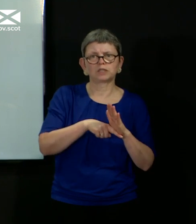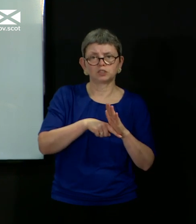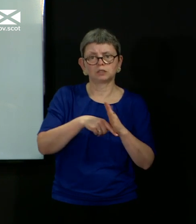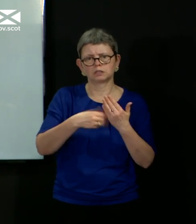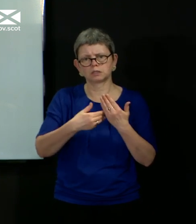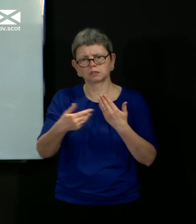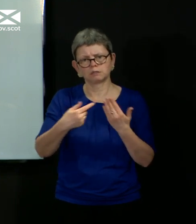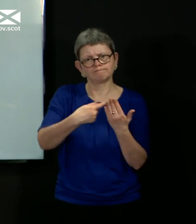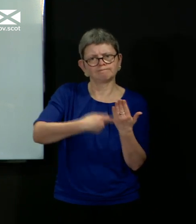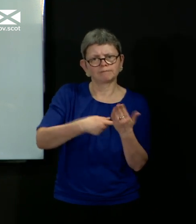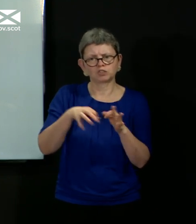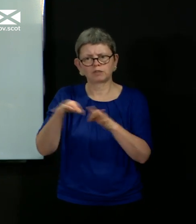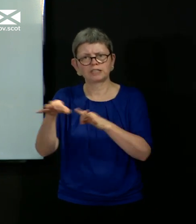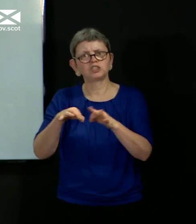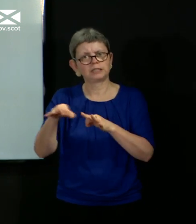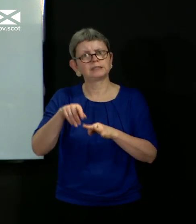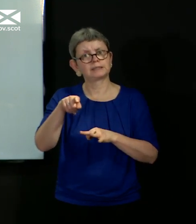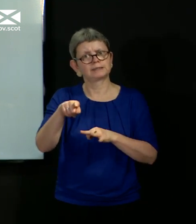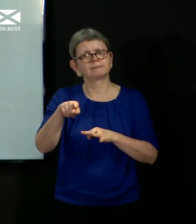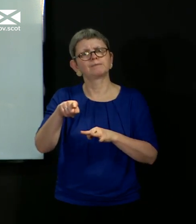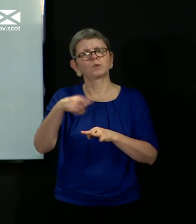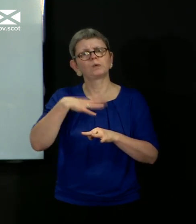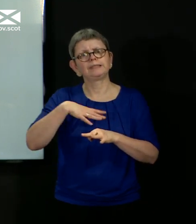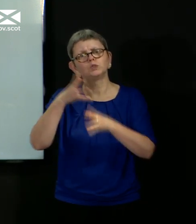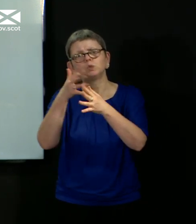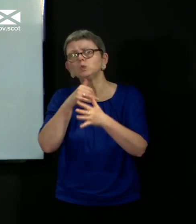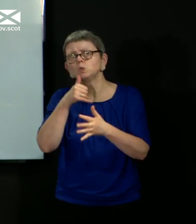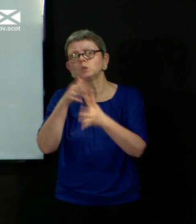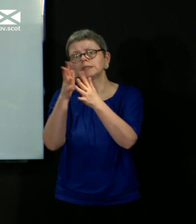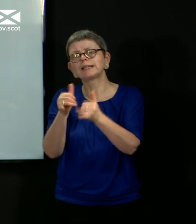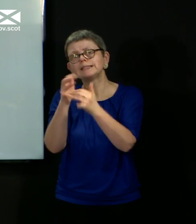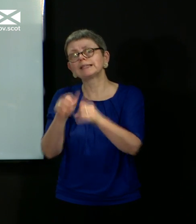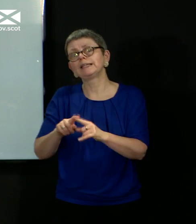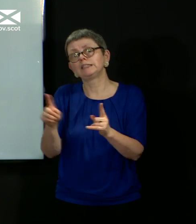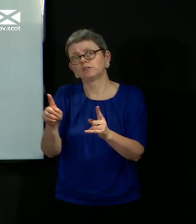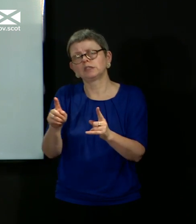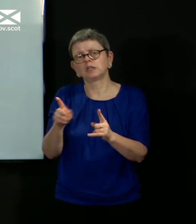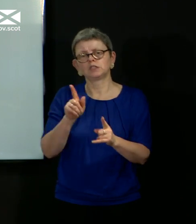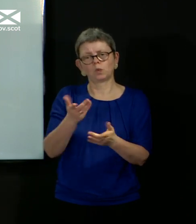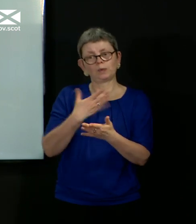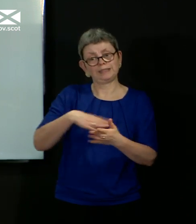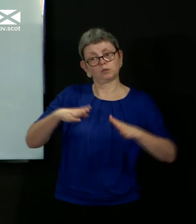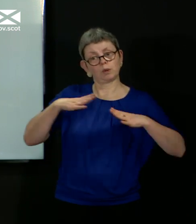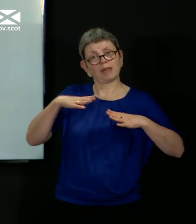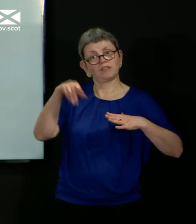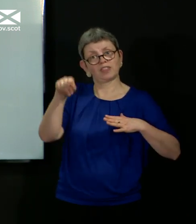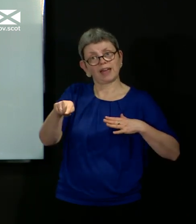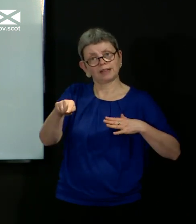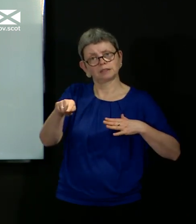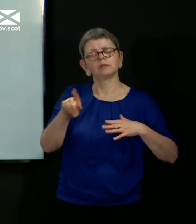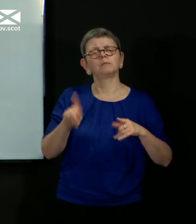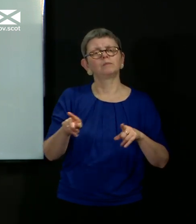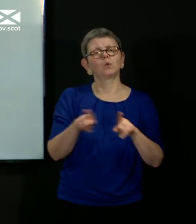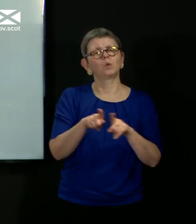decisions might be taken. So we are ramping up both our capacity but also looking very carefully at how we